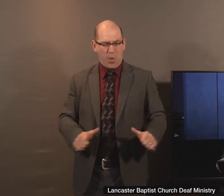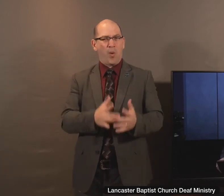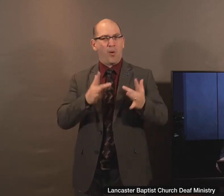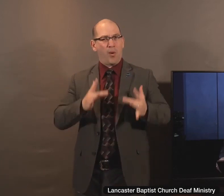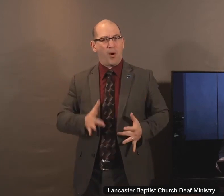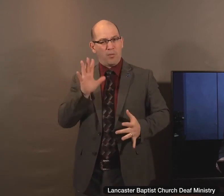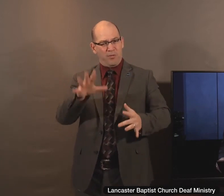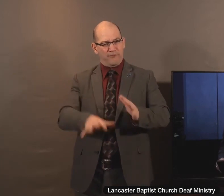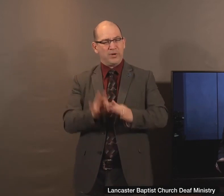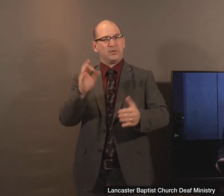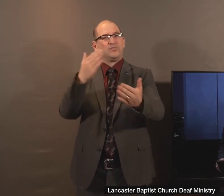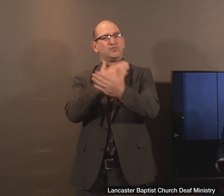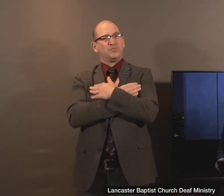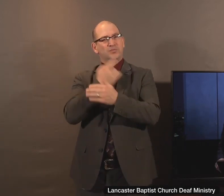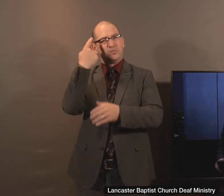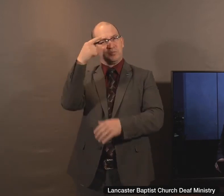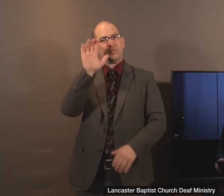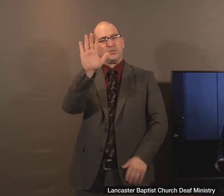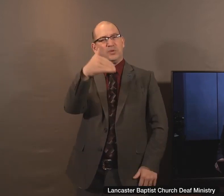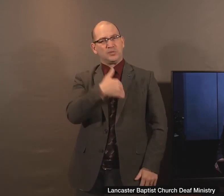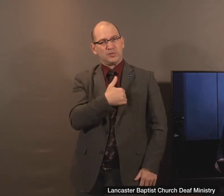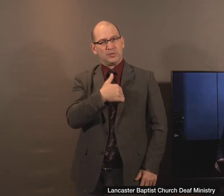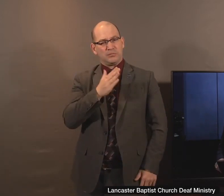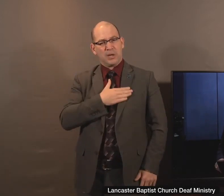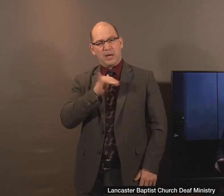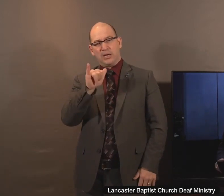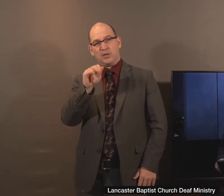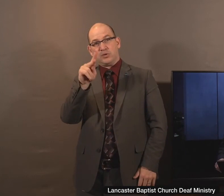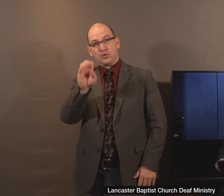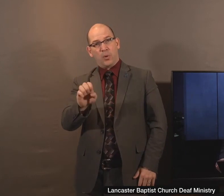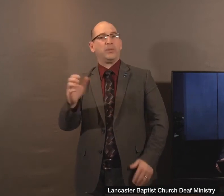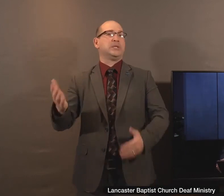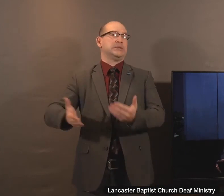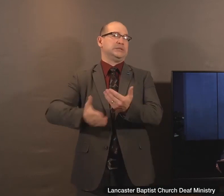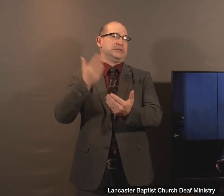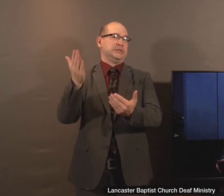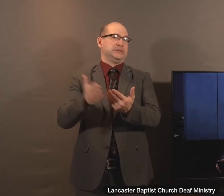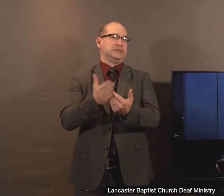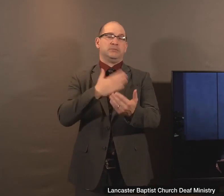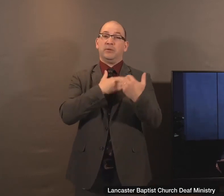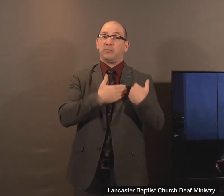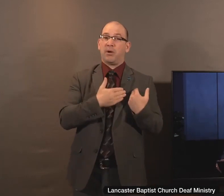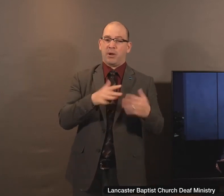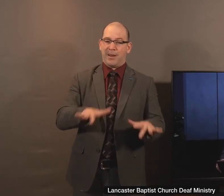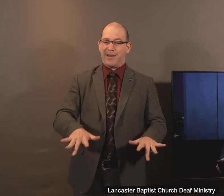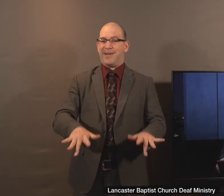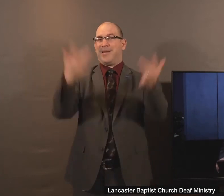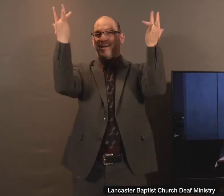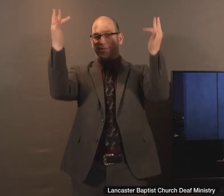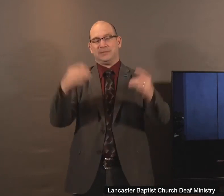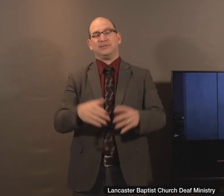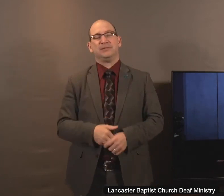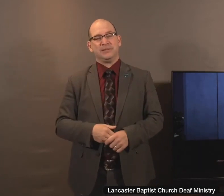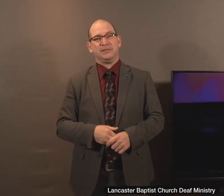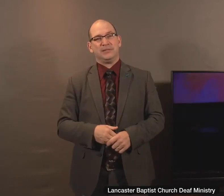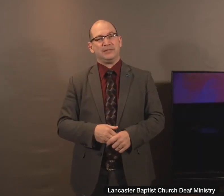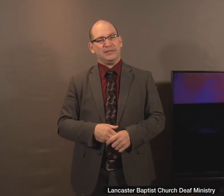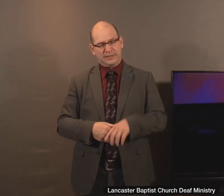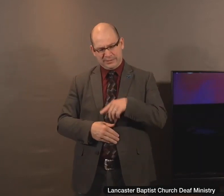rest for your souls for my yoke is easy and my burden is light. I can imagine this woman who was